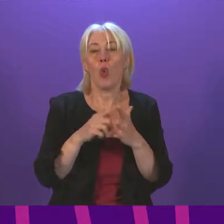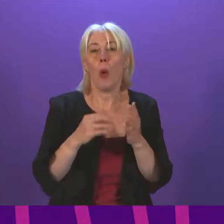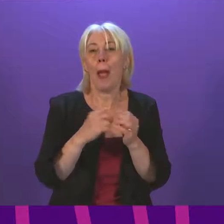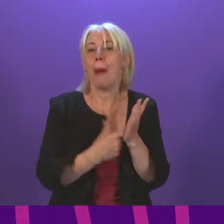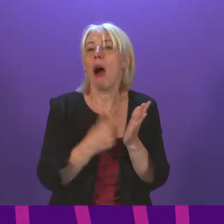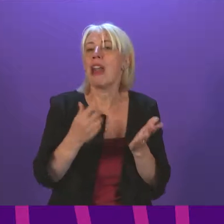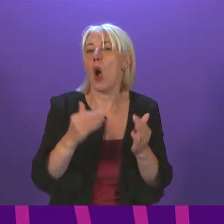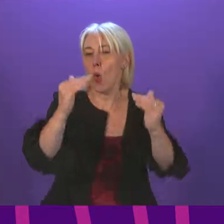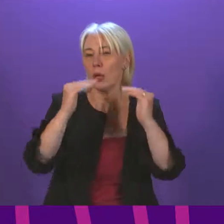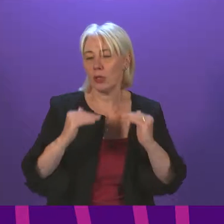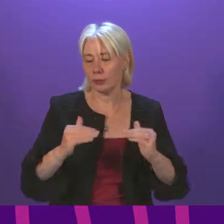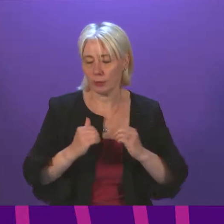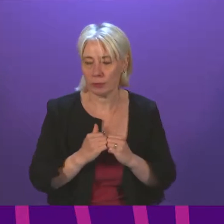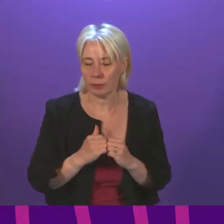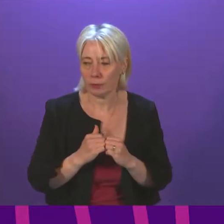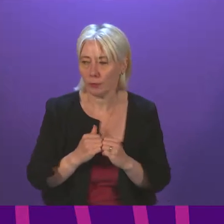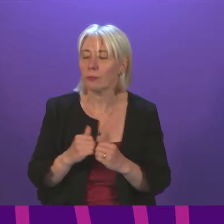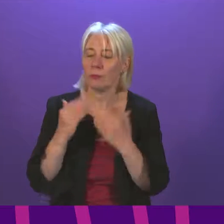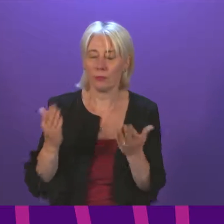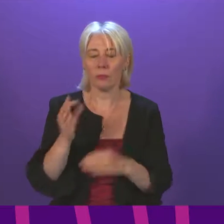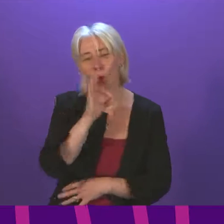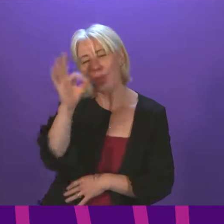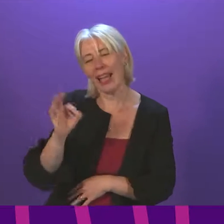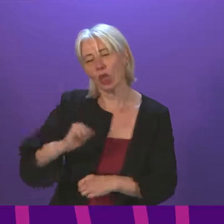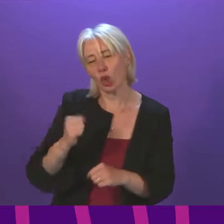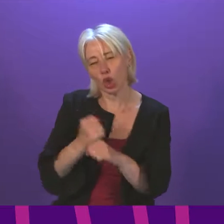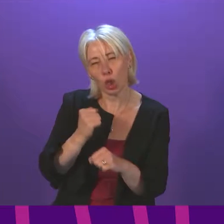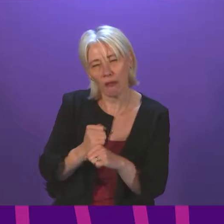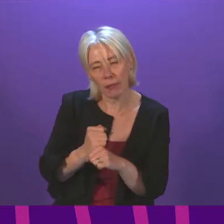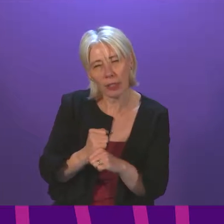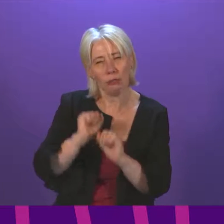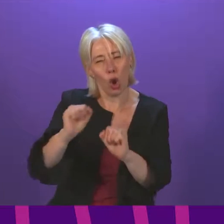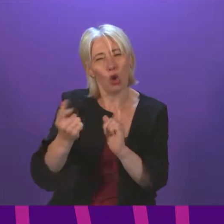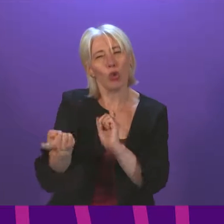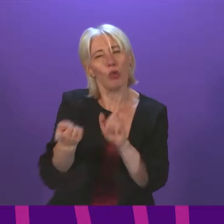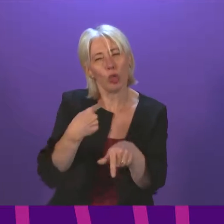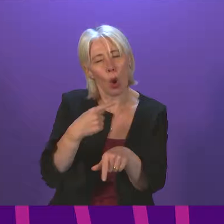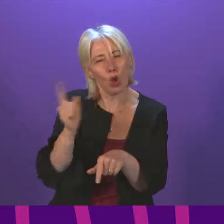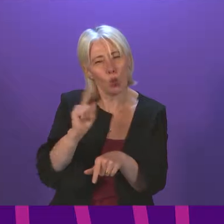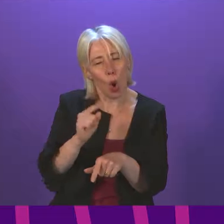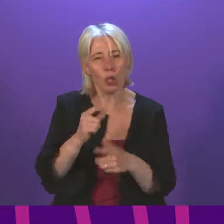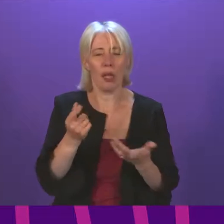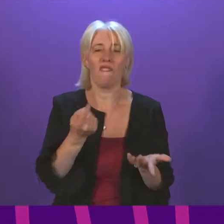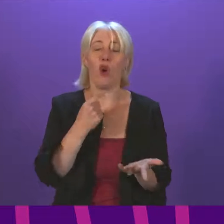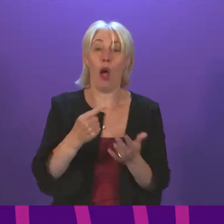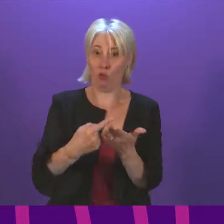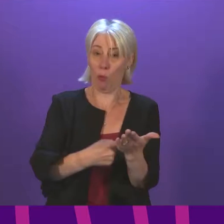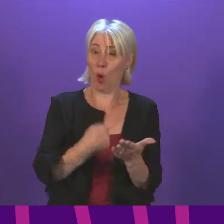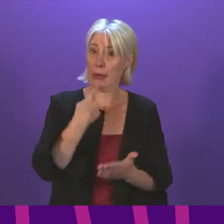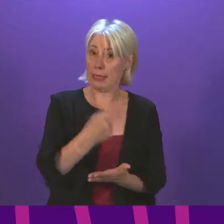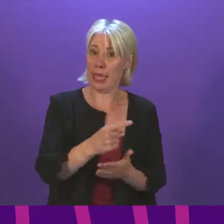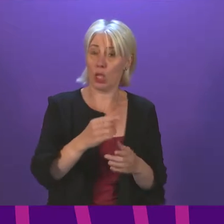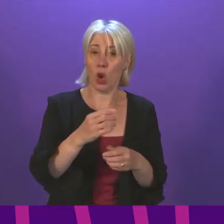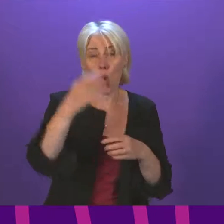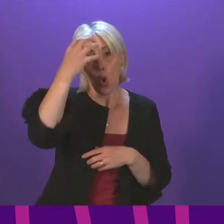Thank you, Presiding Officer. To ask the Scottish Government what its response is to reports of staffing shortages at the Queen Elizabeth